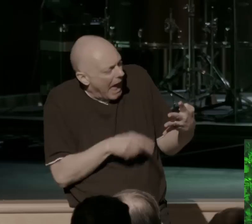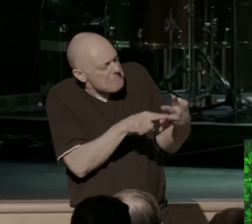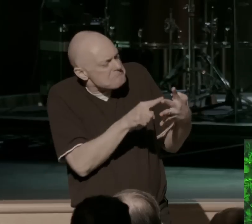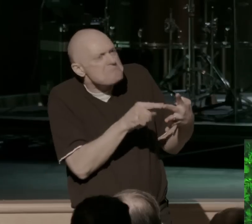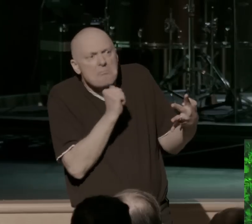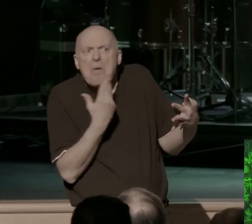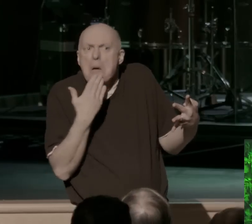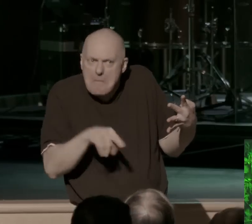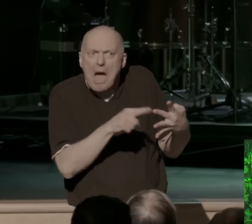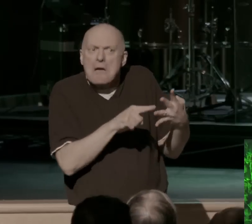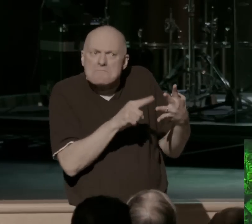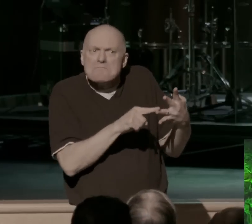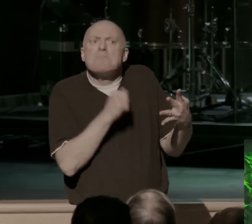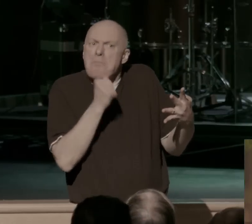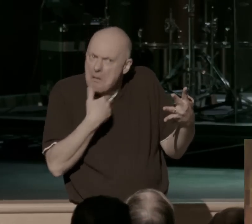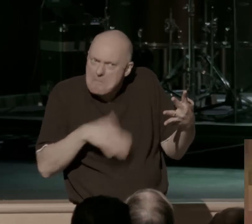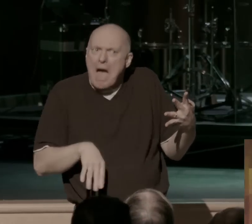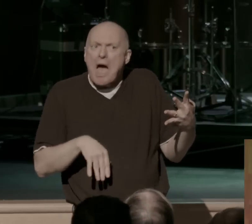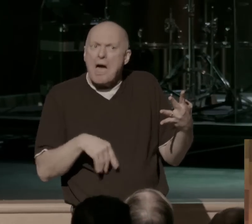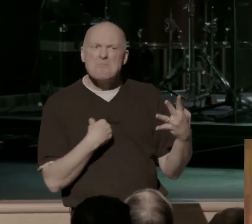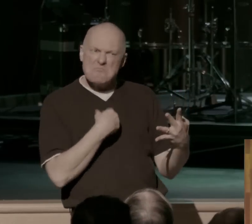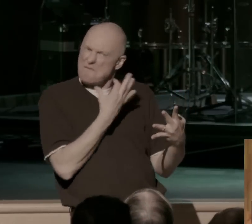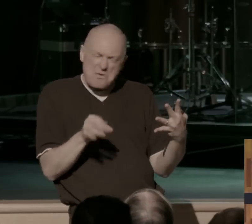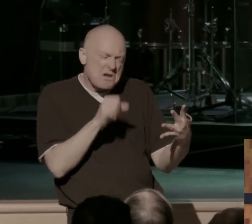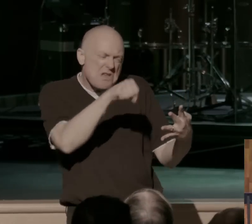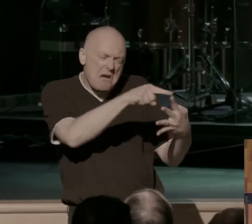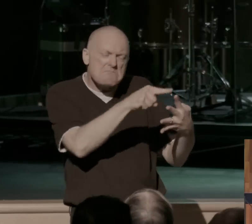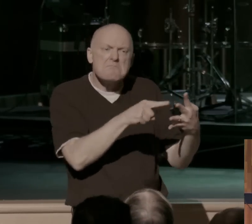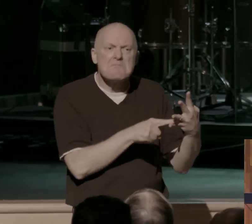freedom that we think we have. We settle for just outward religion.